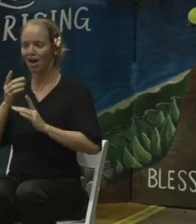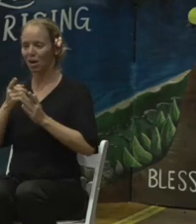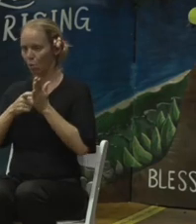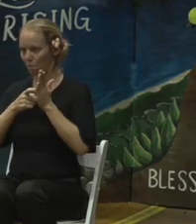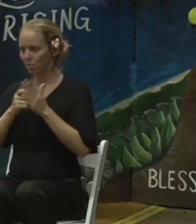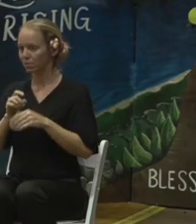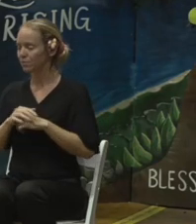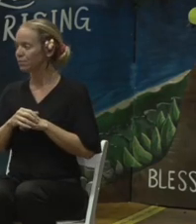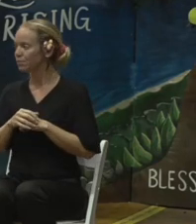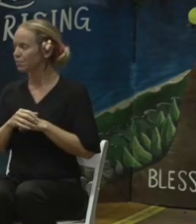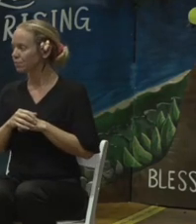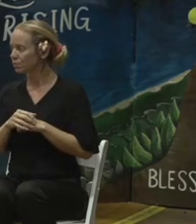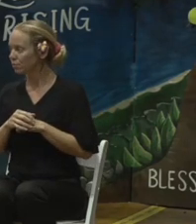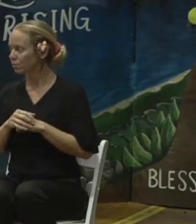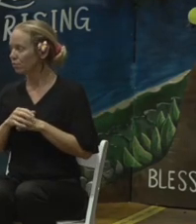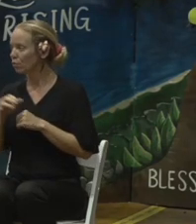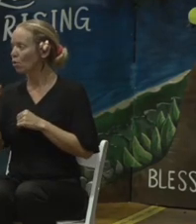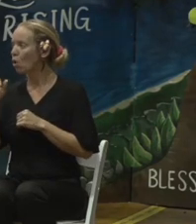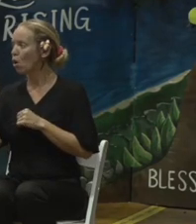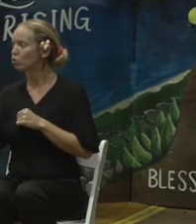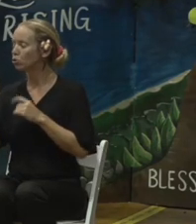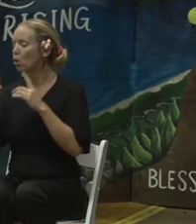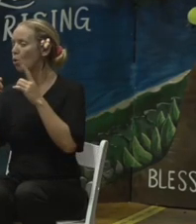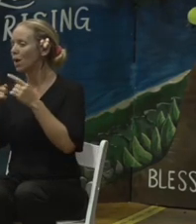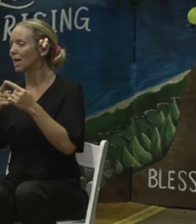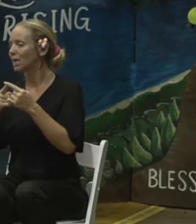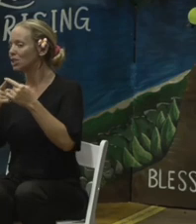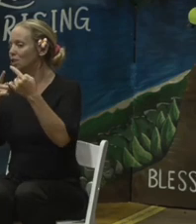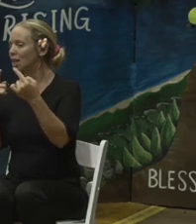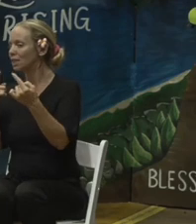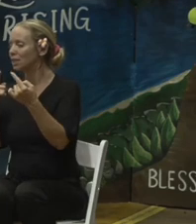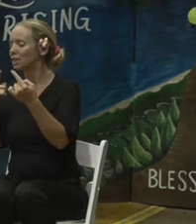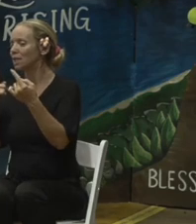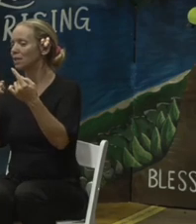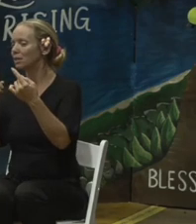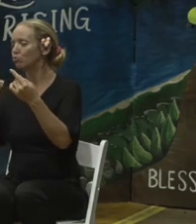adjacent property impacts, downwind issues, etc.